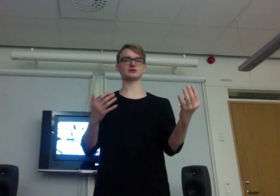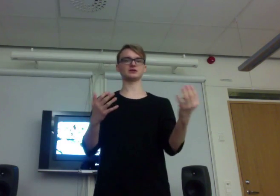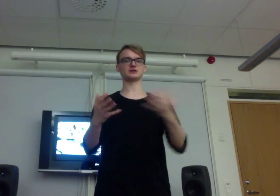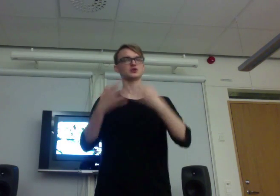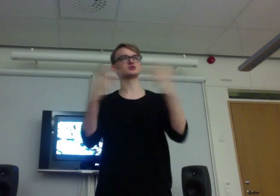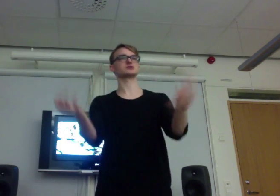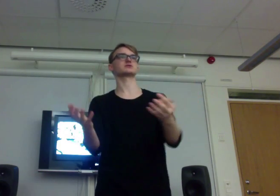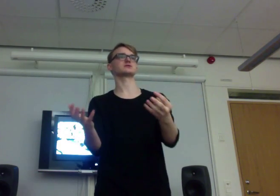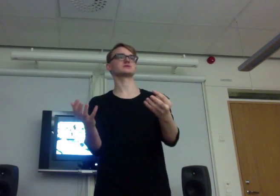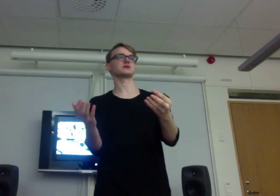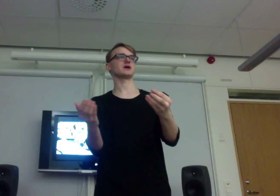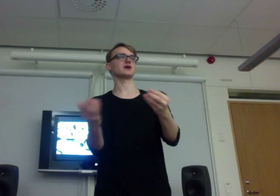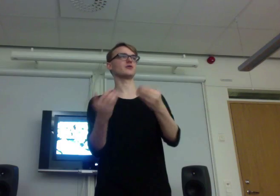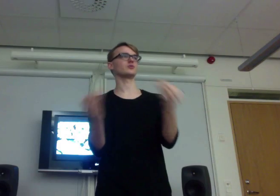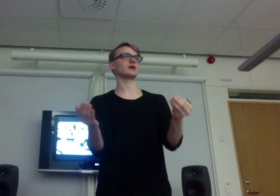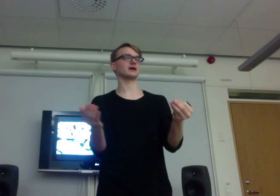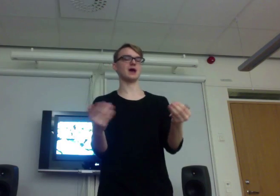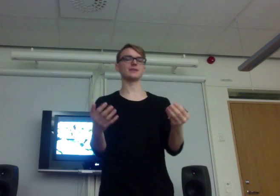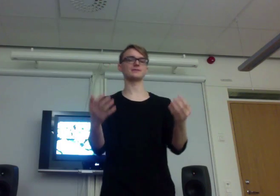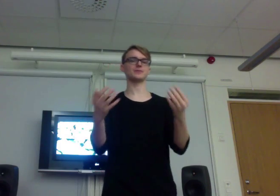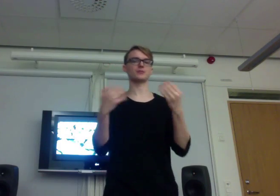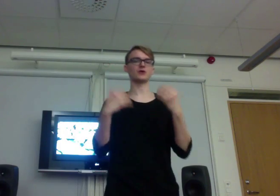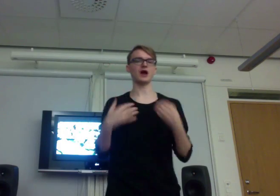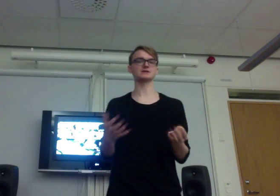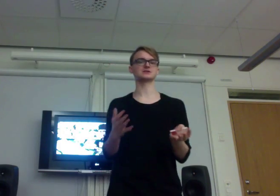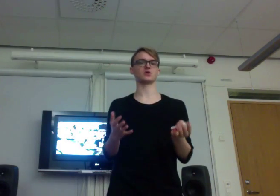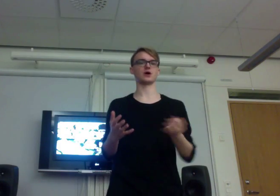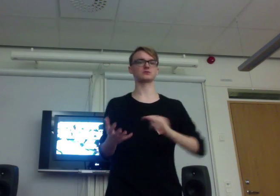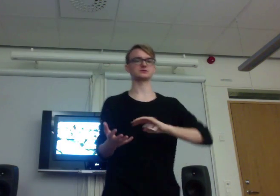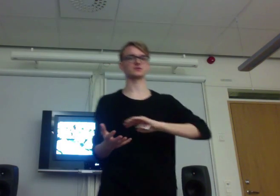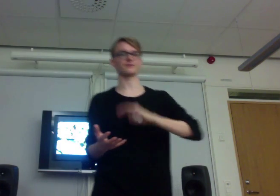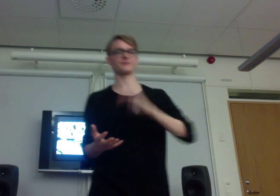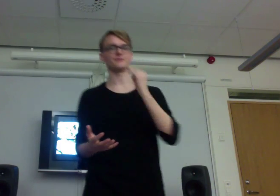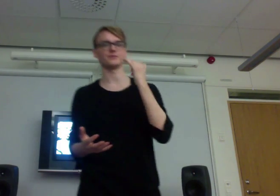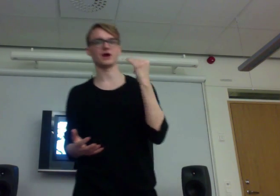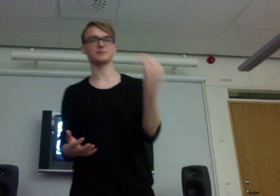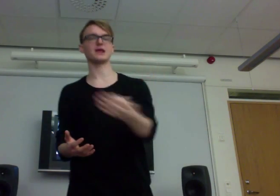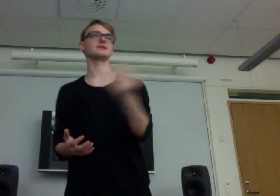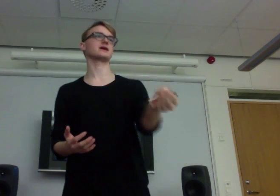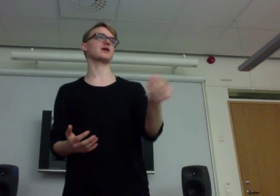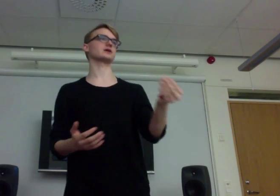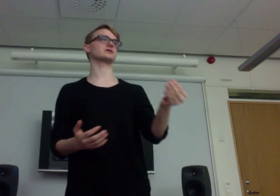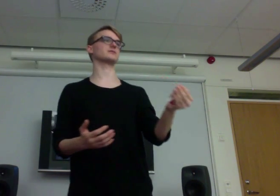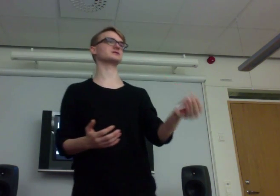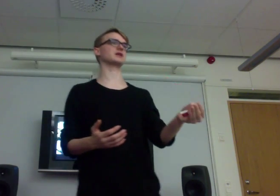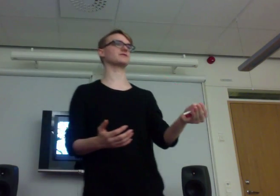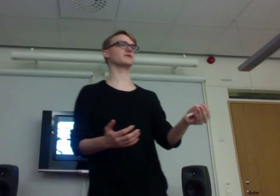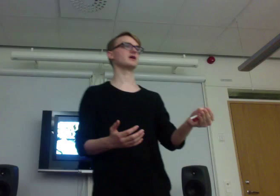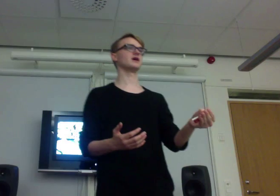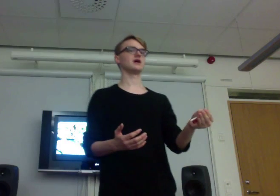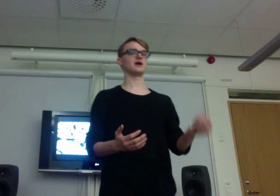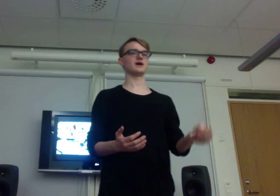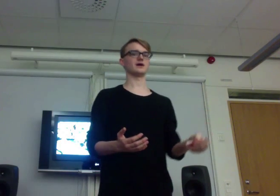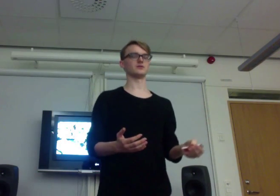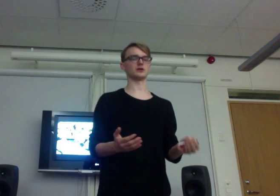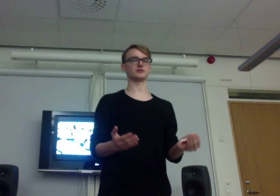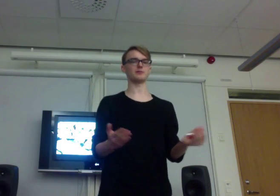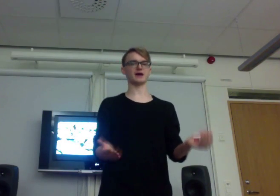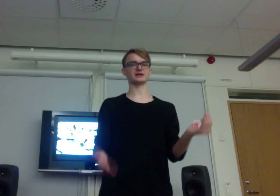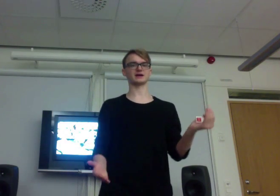it used, uh, role-playing. And what I saw, was, I played a character myself, uh, one of the bad guys,